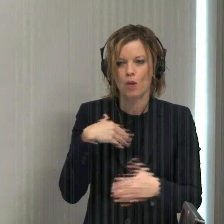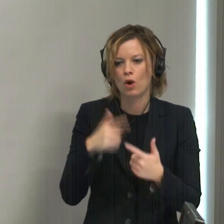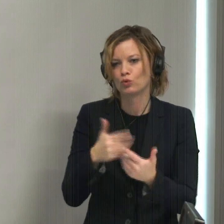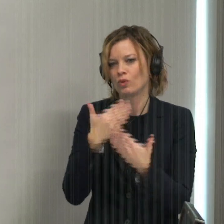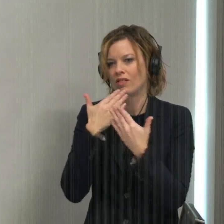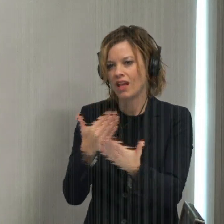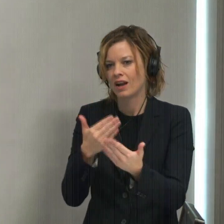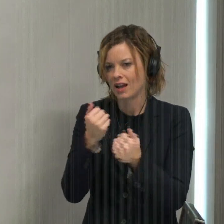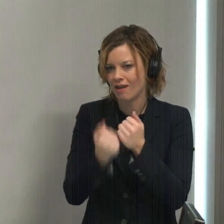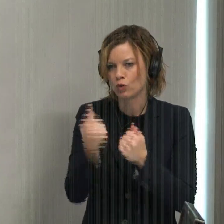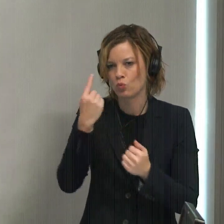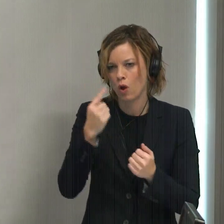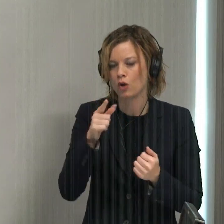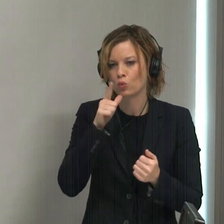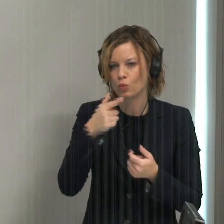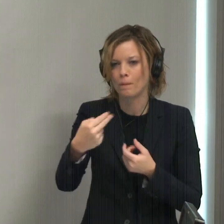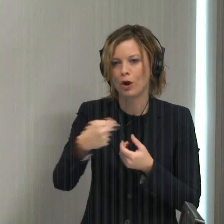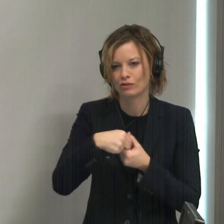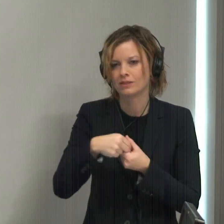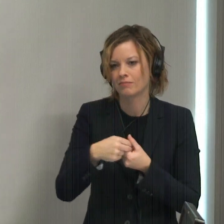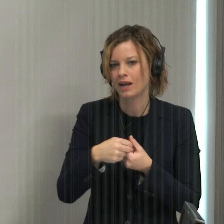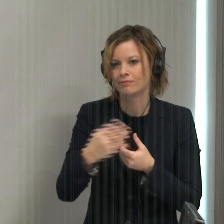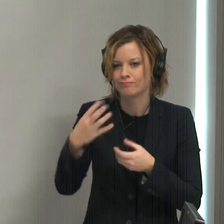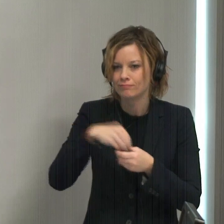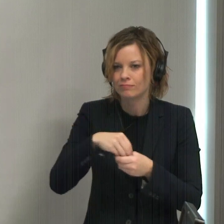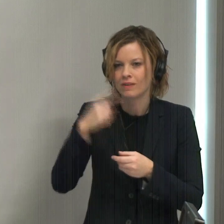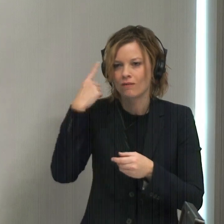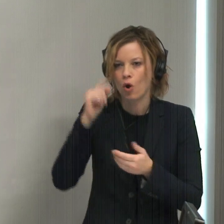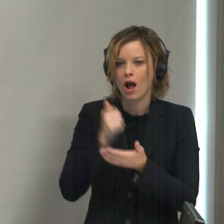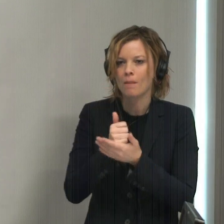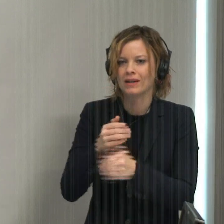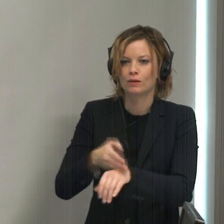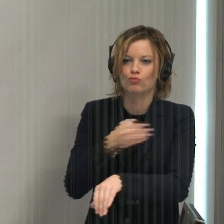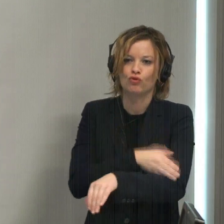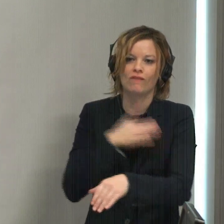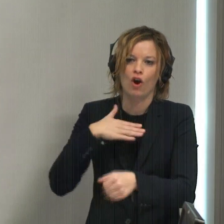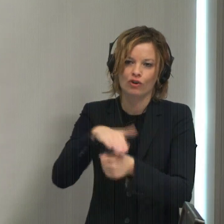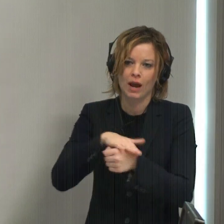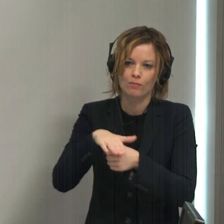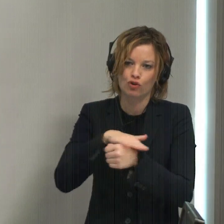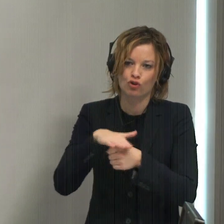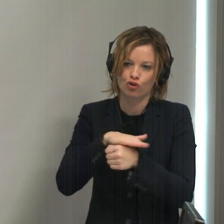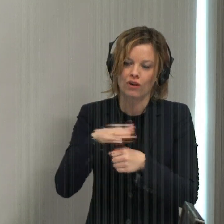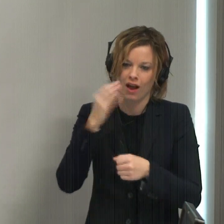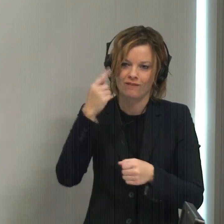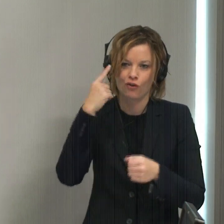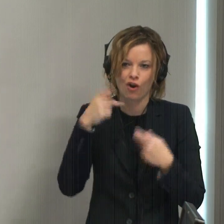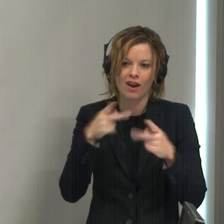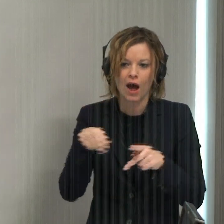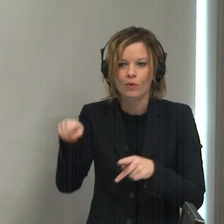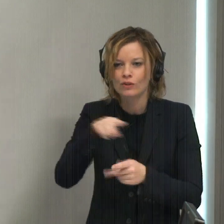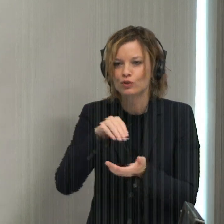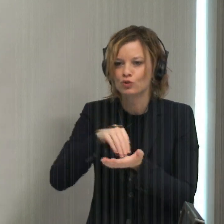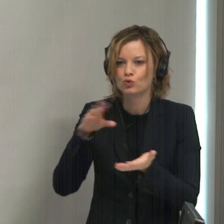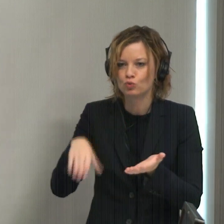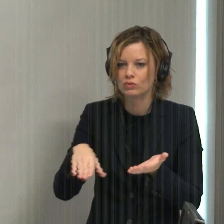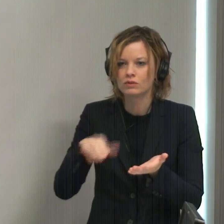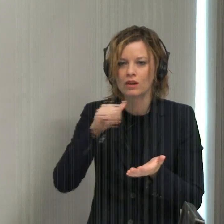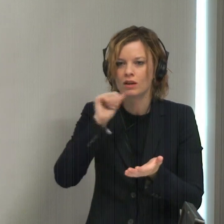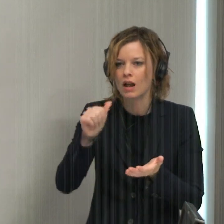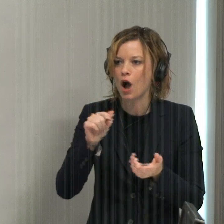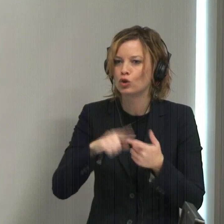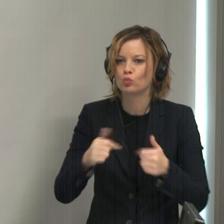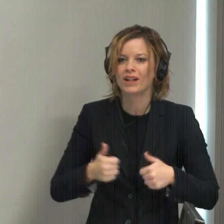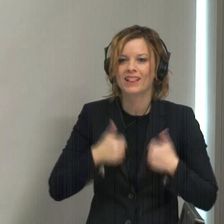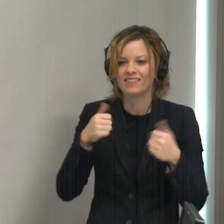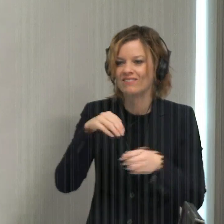everybody that participated in improving our neighborhood and allowing those students not to be